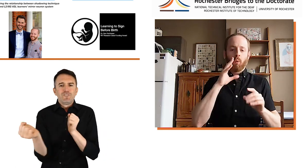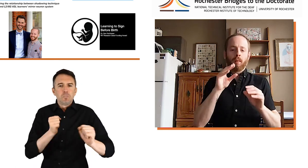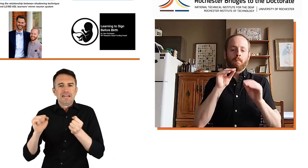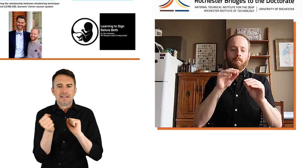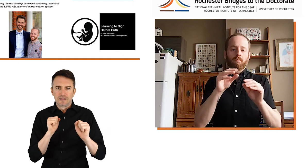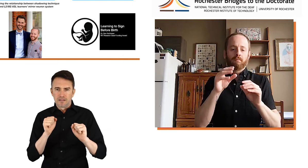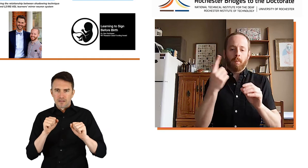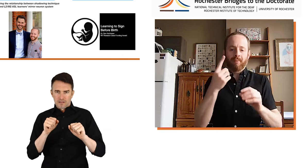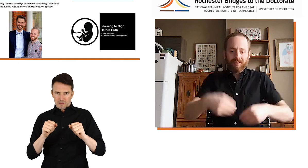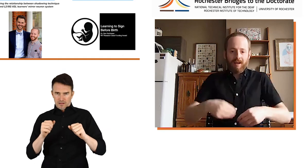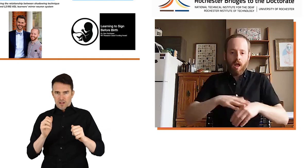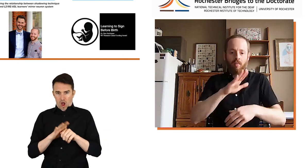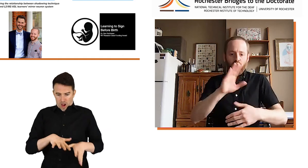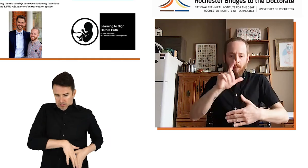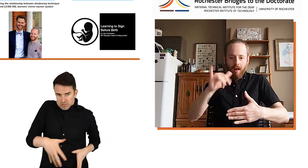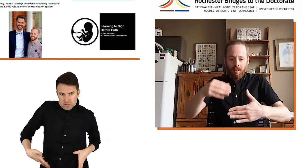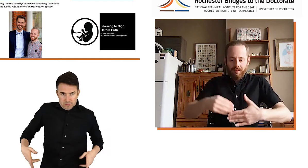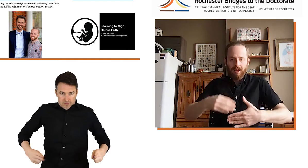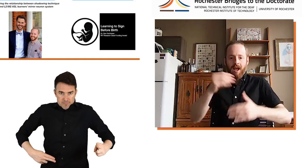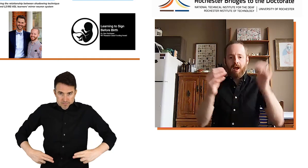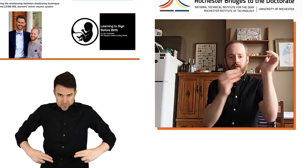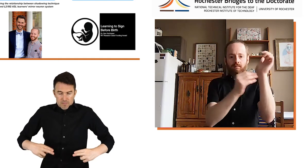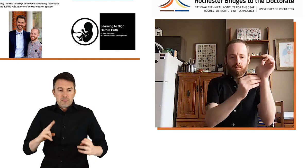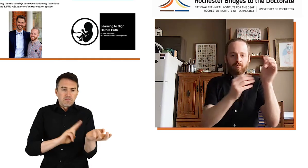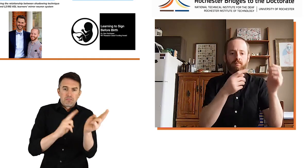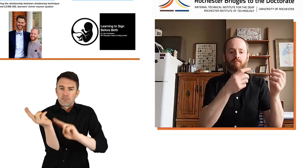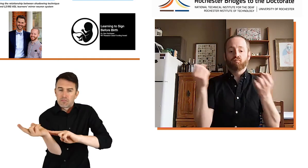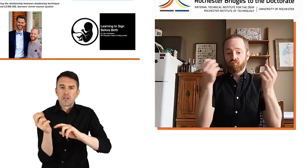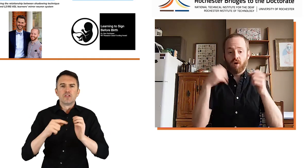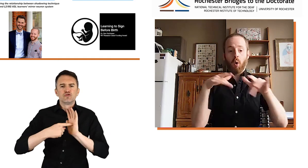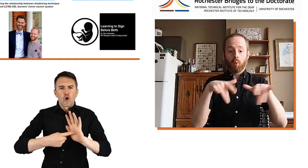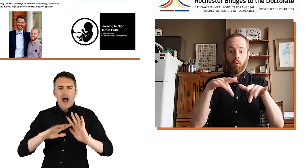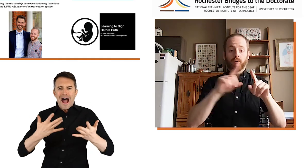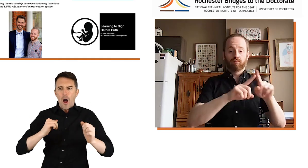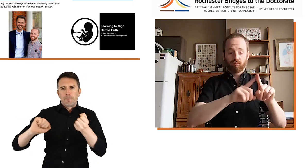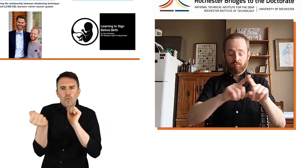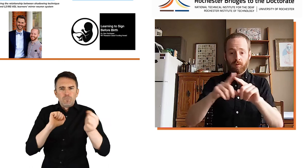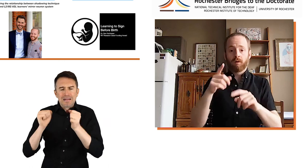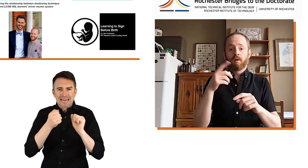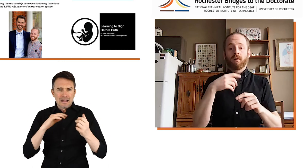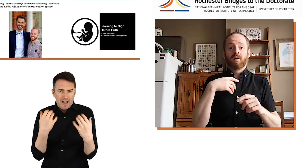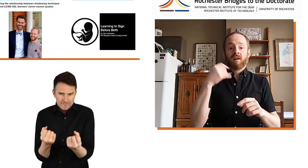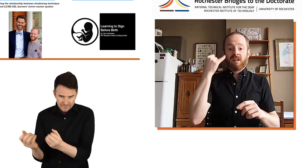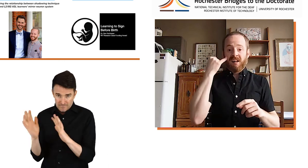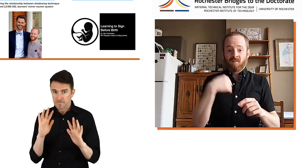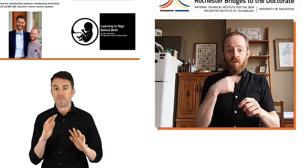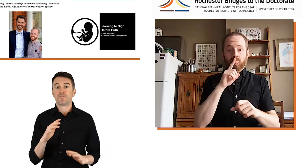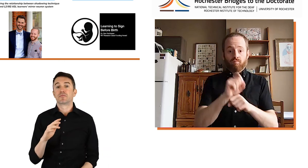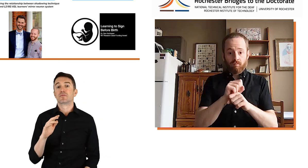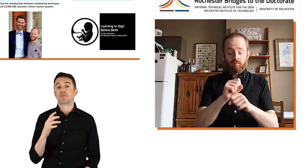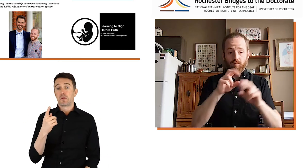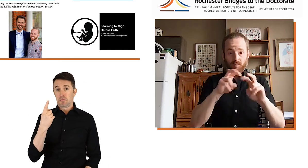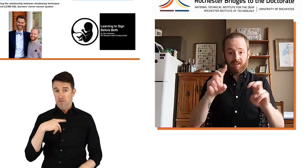type of technology that can capture, maybe have it attached to their belly and their wrist possibly,